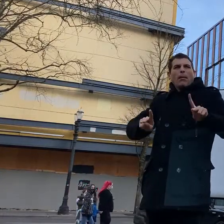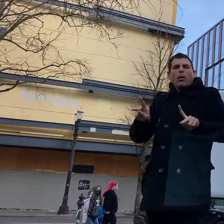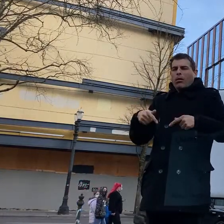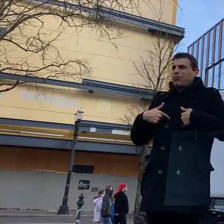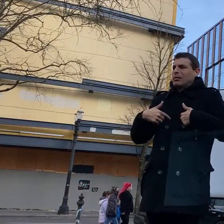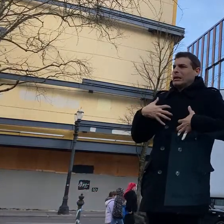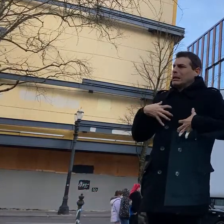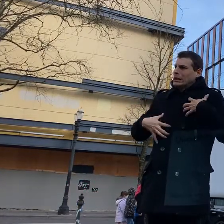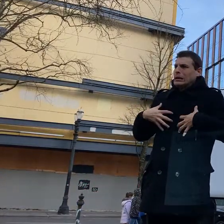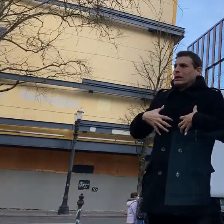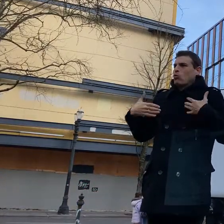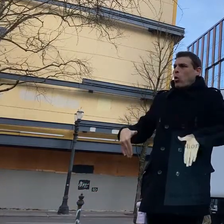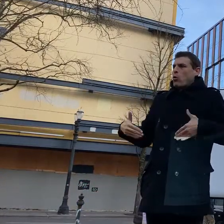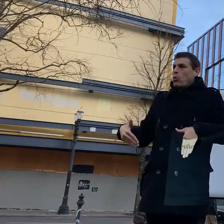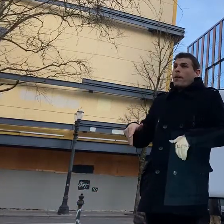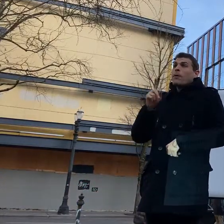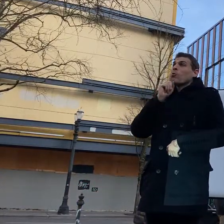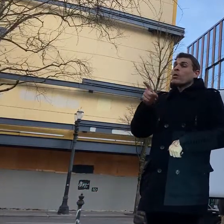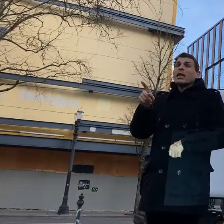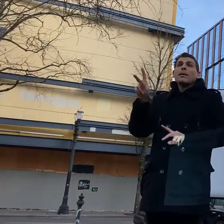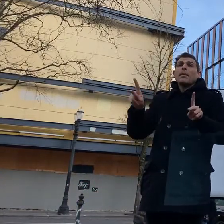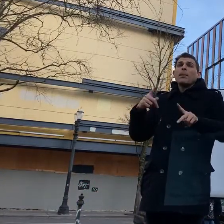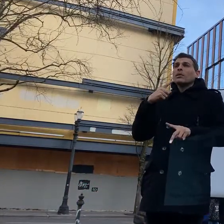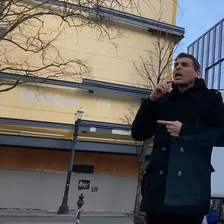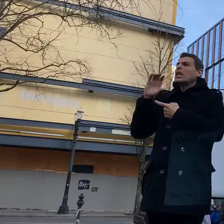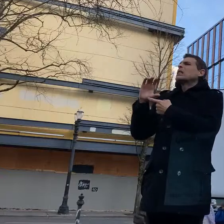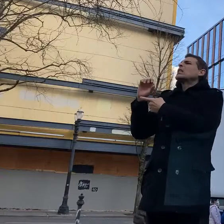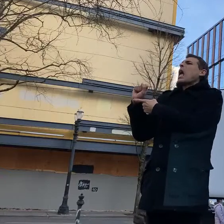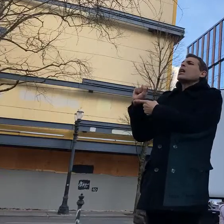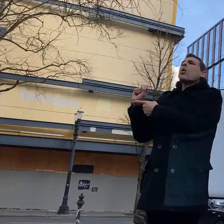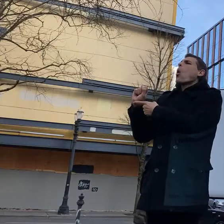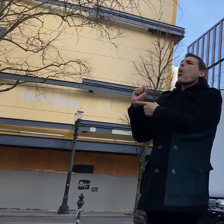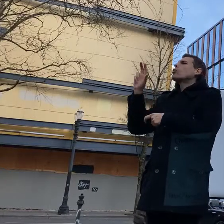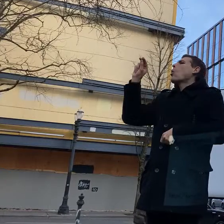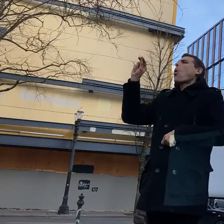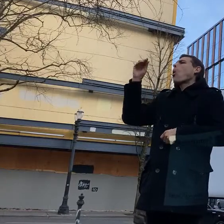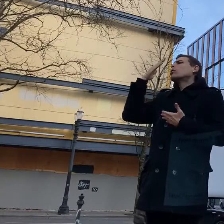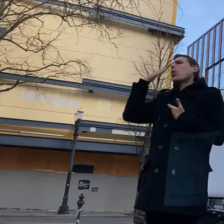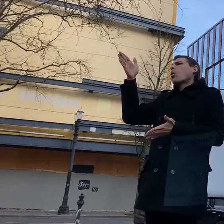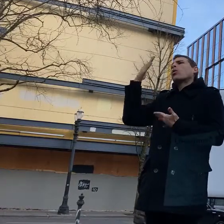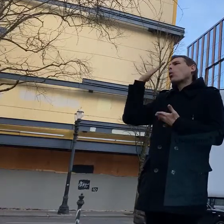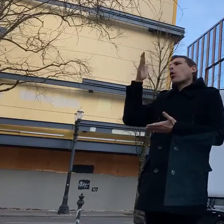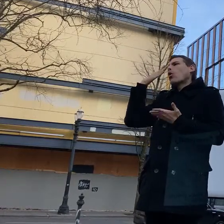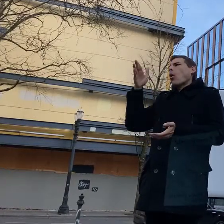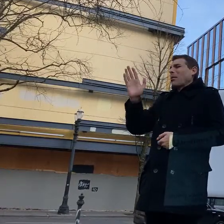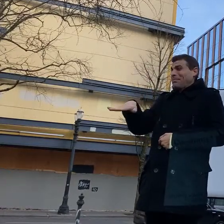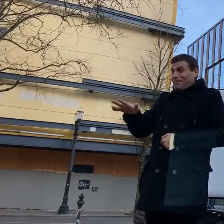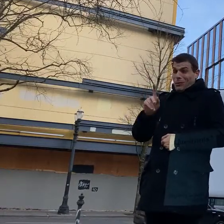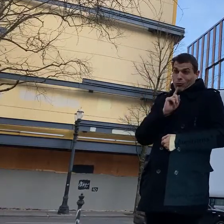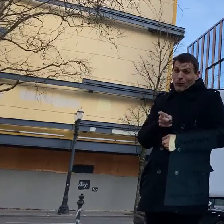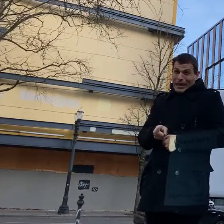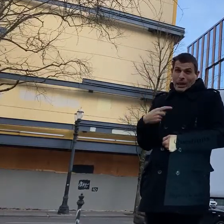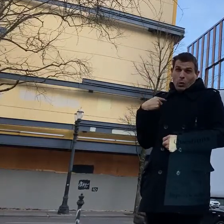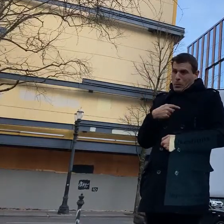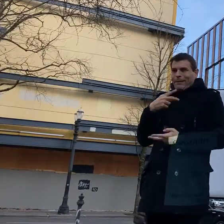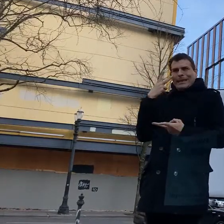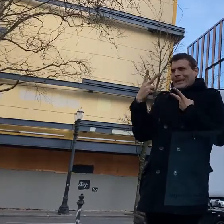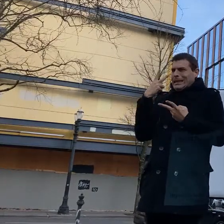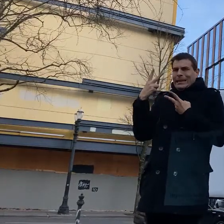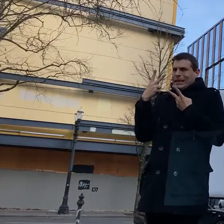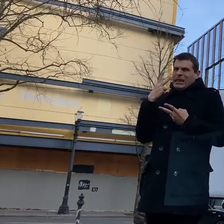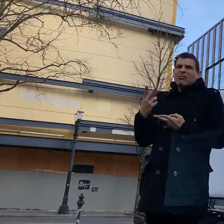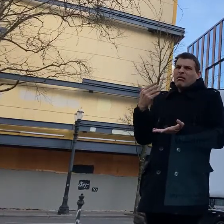concerned for folks who uh were pregnant are pregnant etc like i don't know